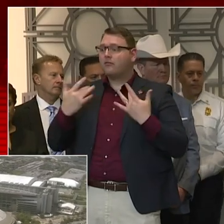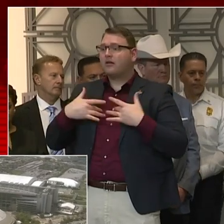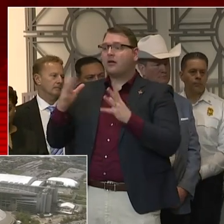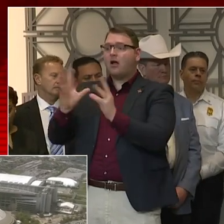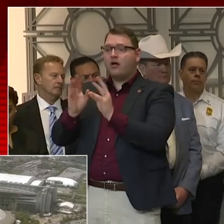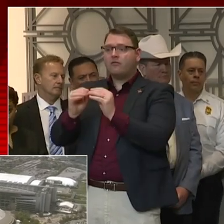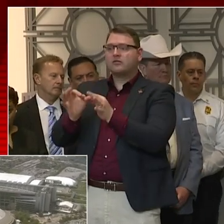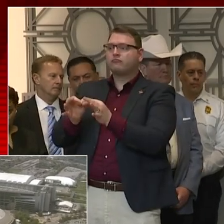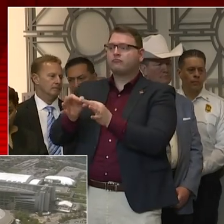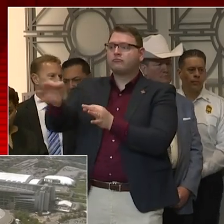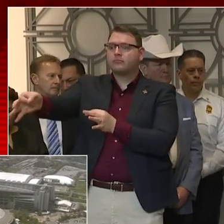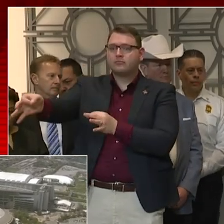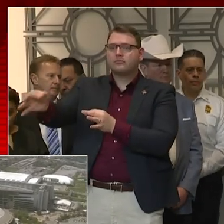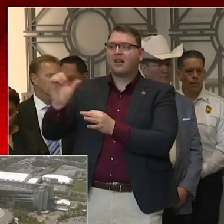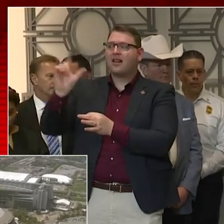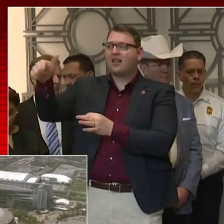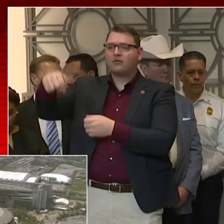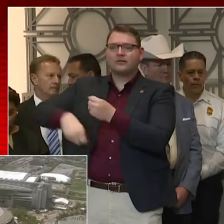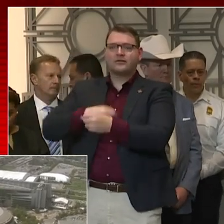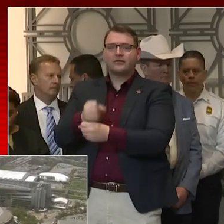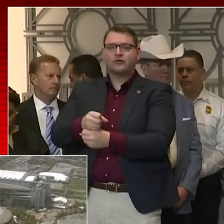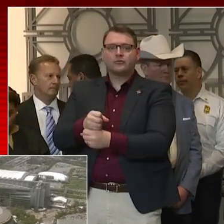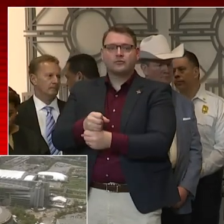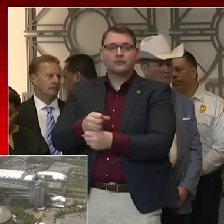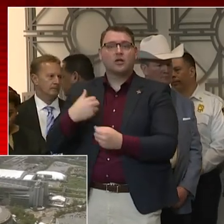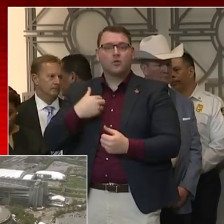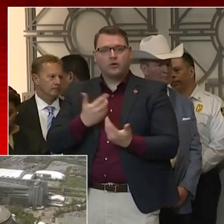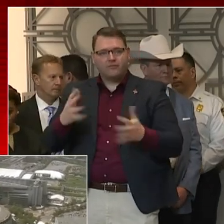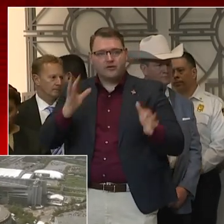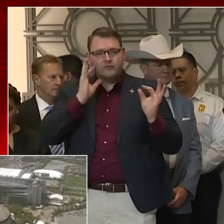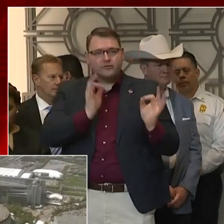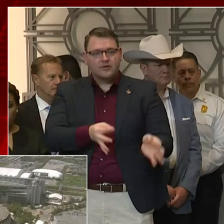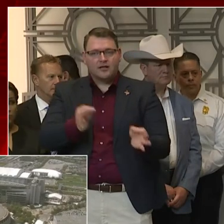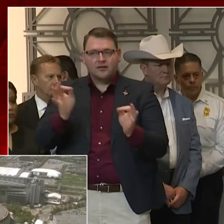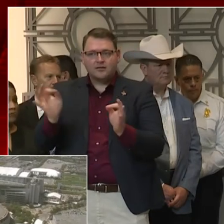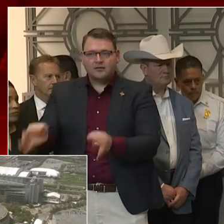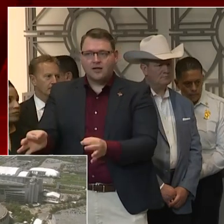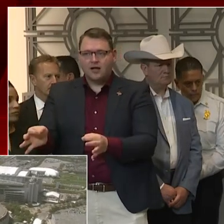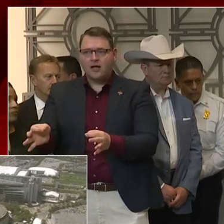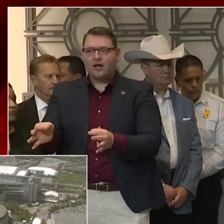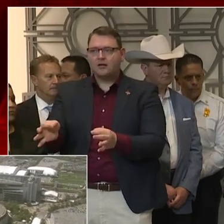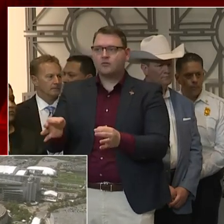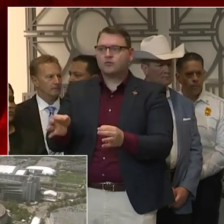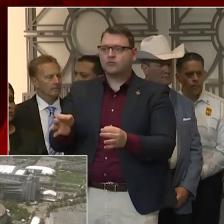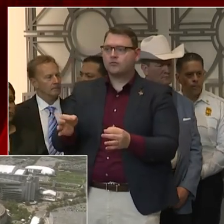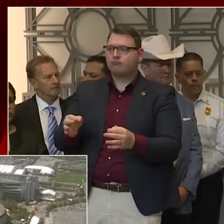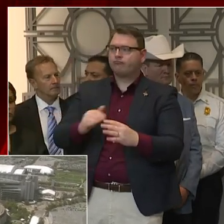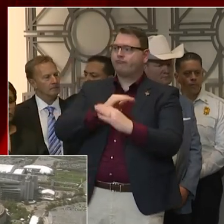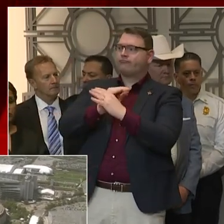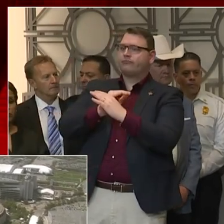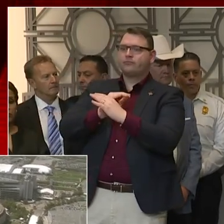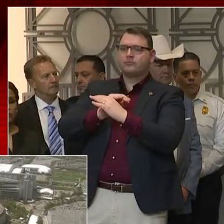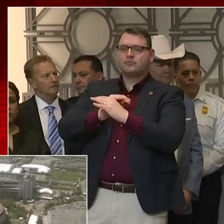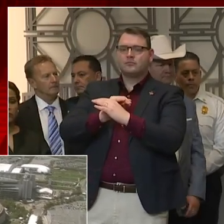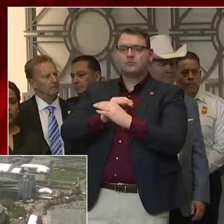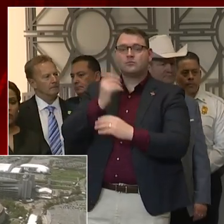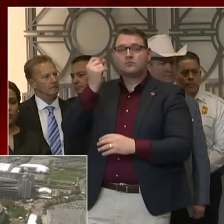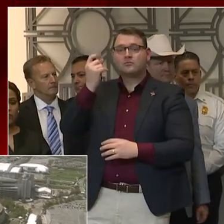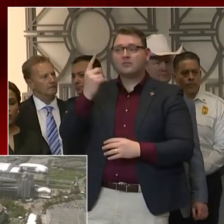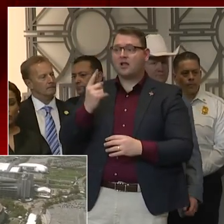have already taken place. Myra, with respect to the schools, I think what people need to bear in mind, the vulnerable population